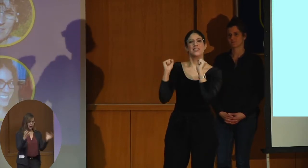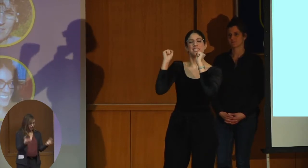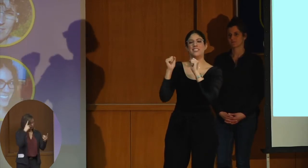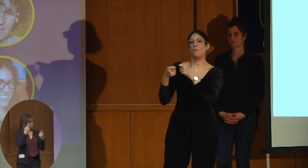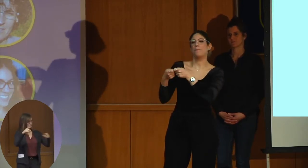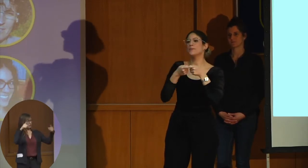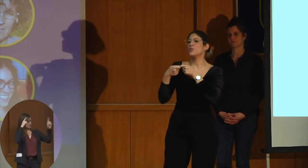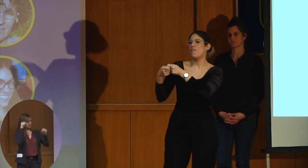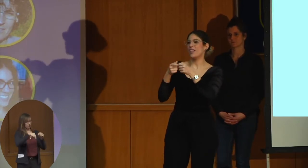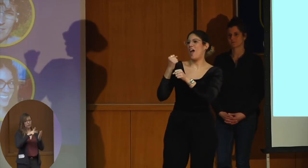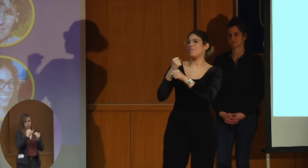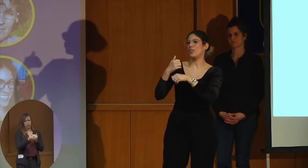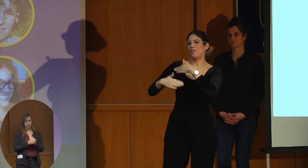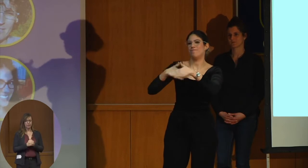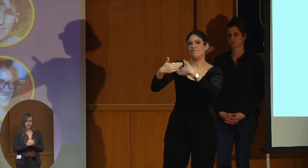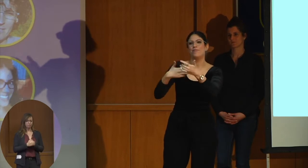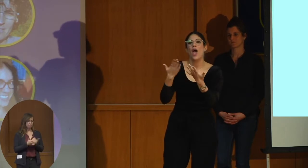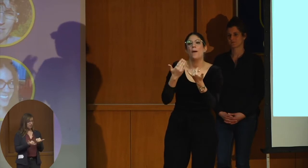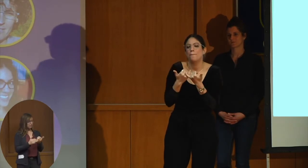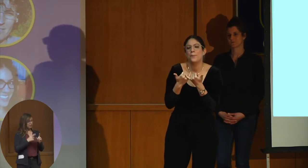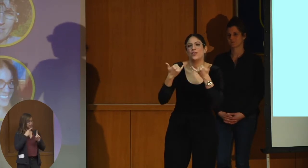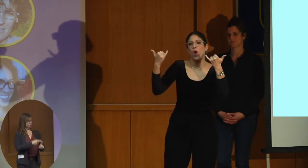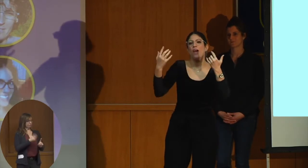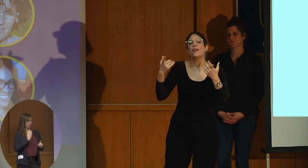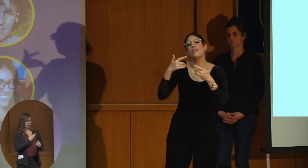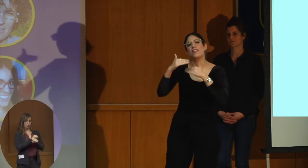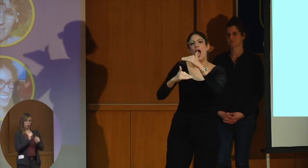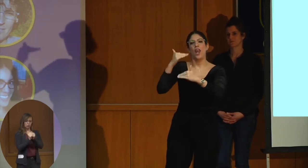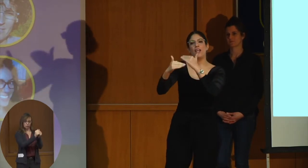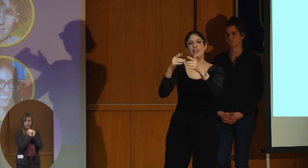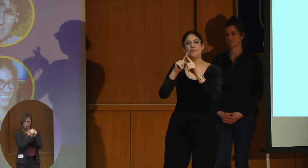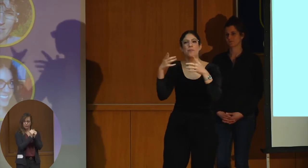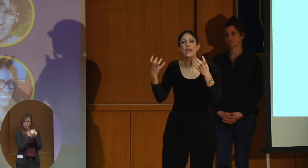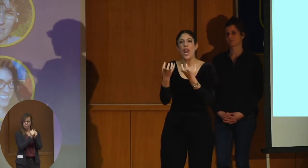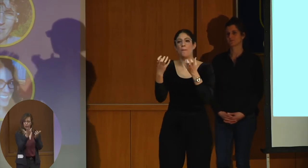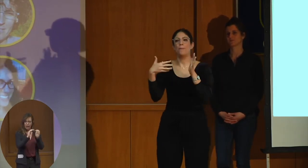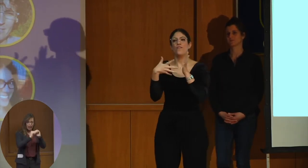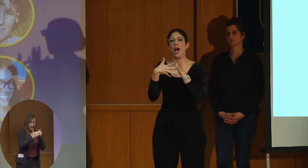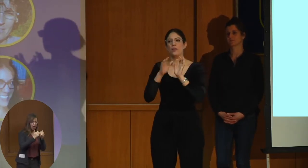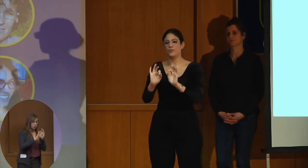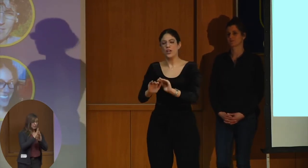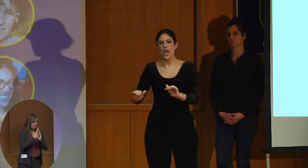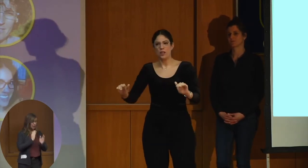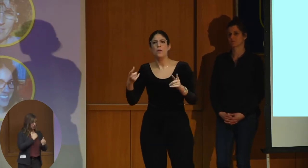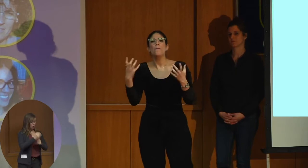This is the basis of our work together and how we develop our process and the tools